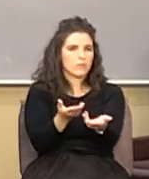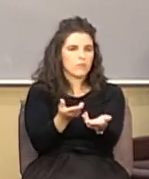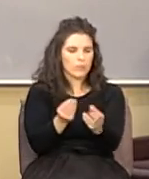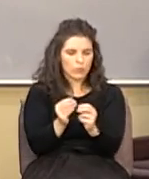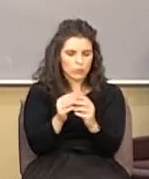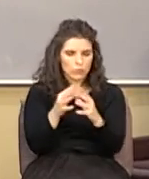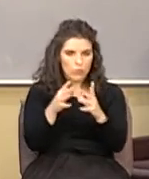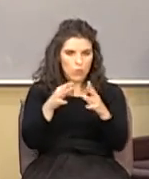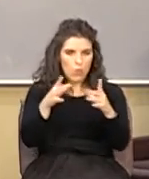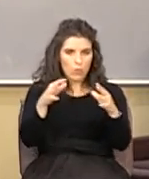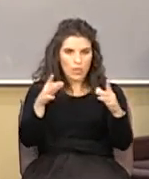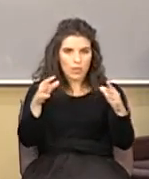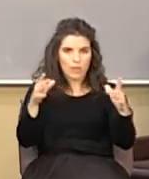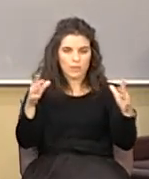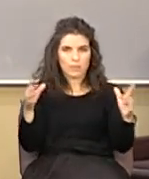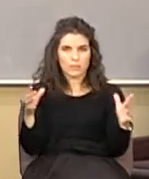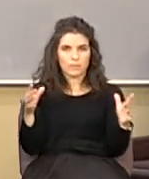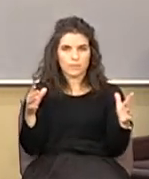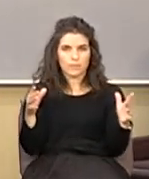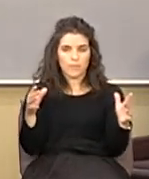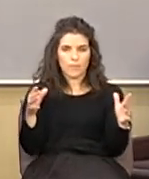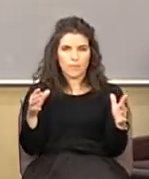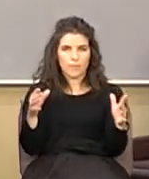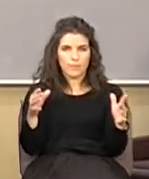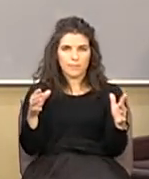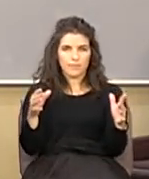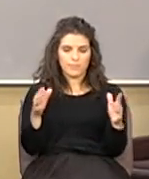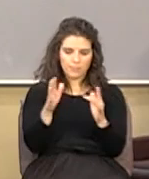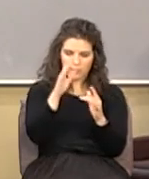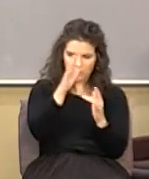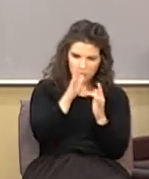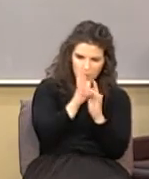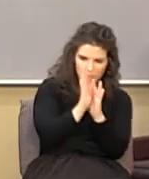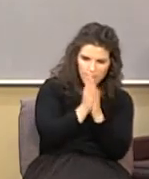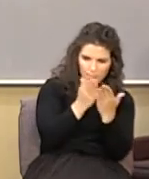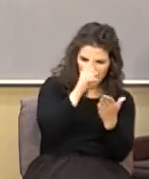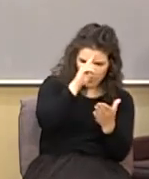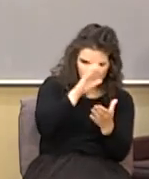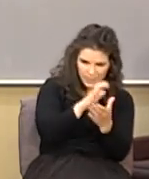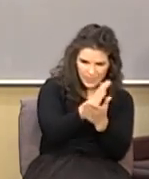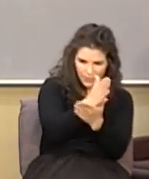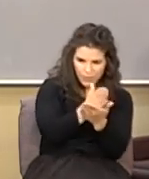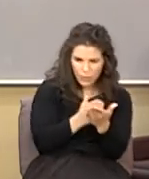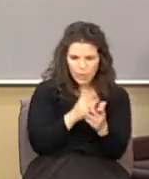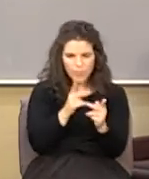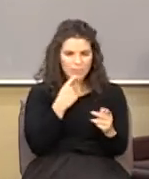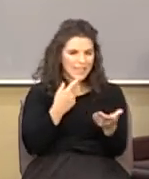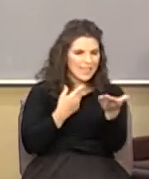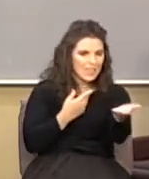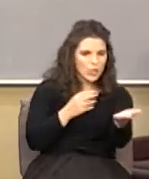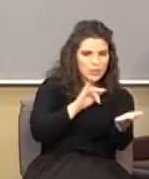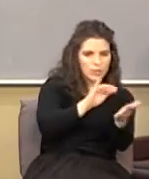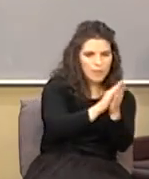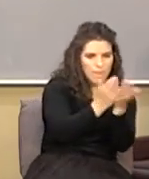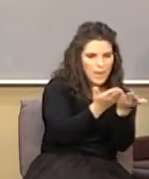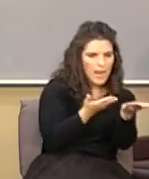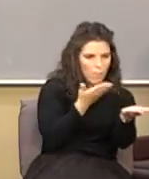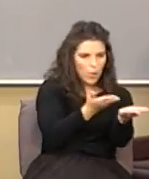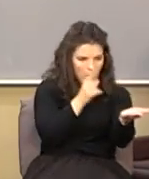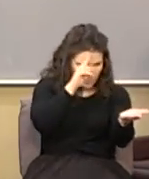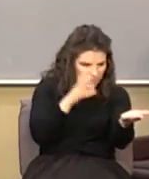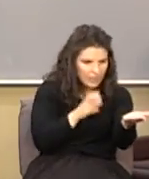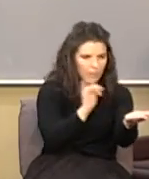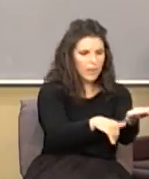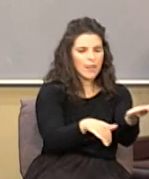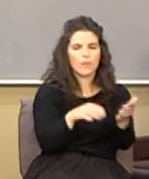growing. And the Bible-believing part, the people that said, here's the Bible. There are people in the 12th